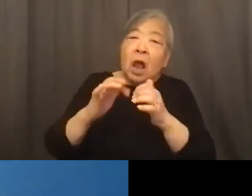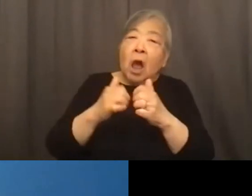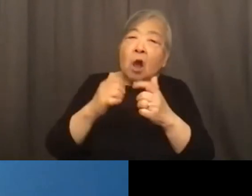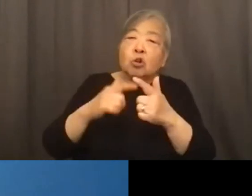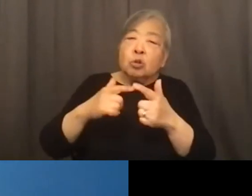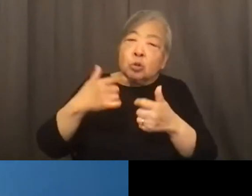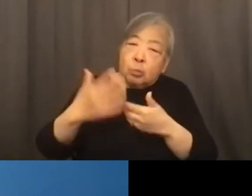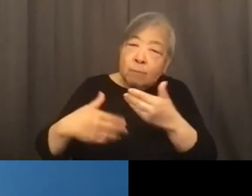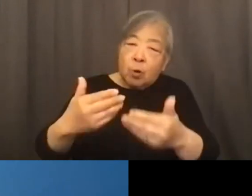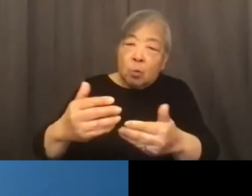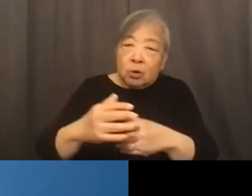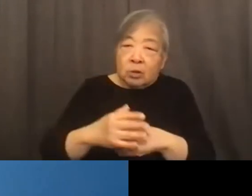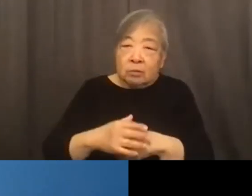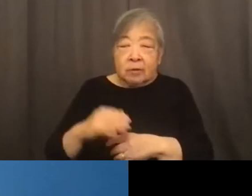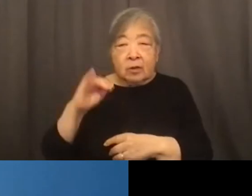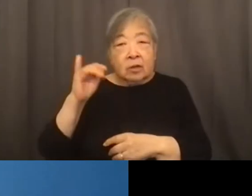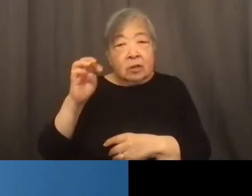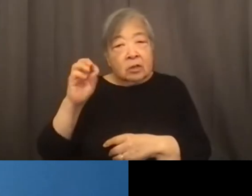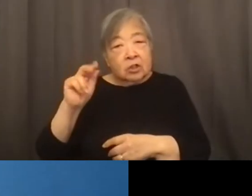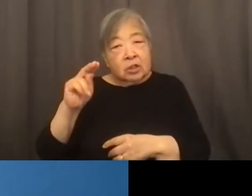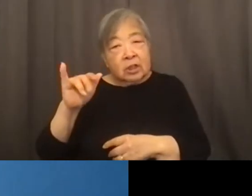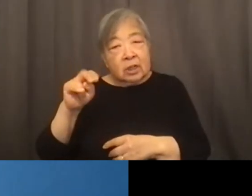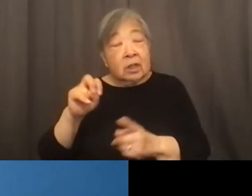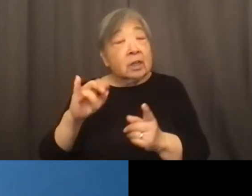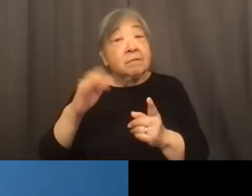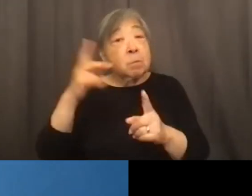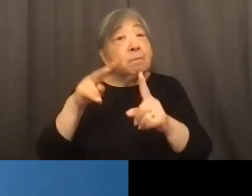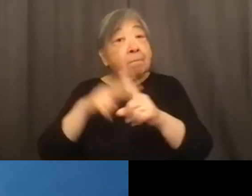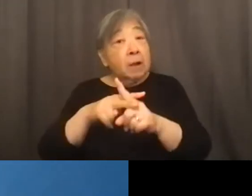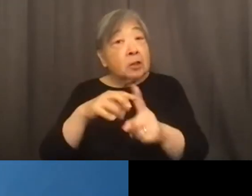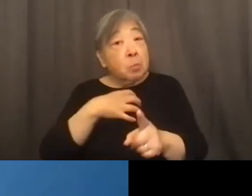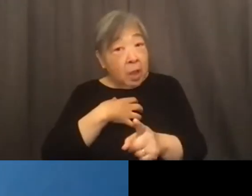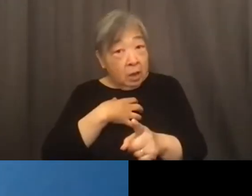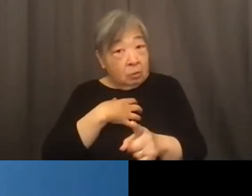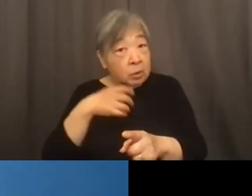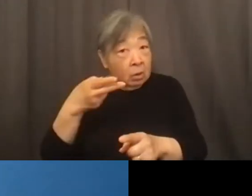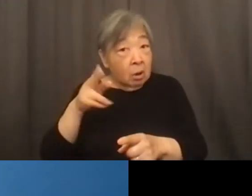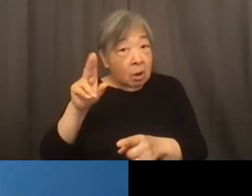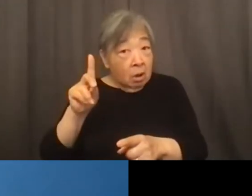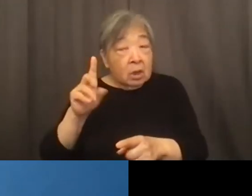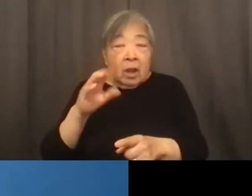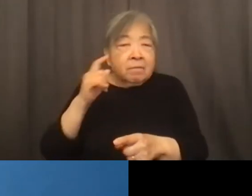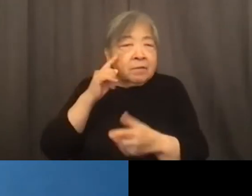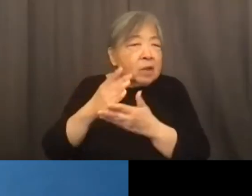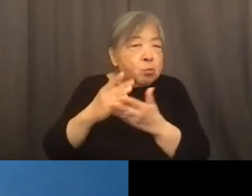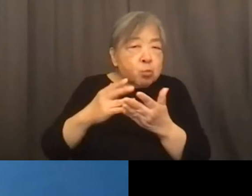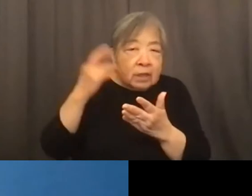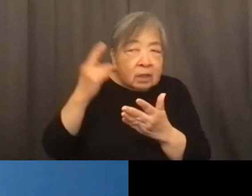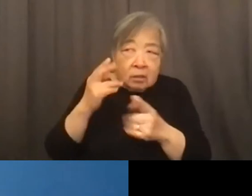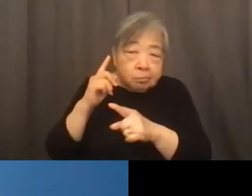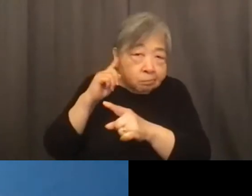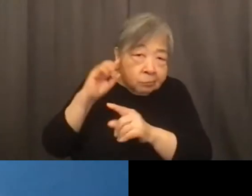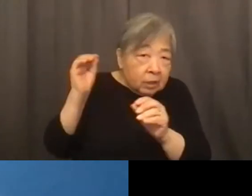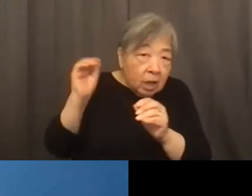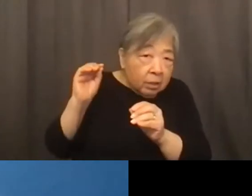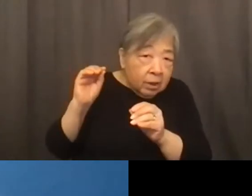so if someone has filed a complaint with HUD and for some reason they are not hearing back